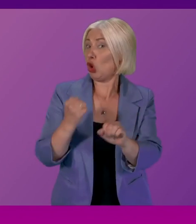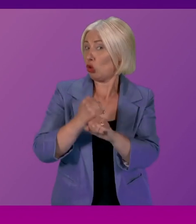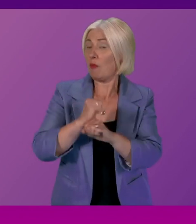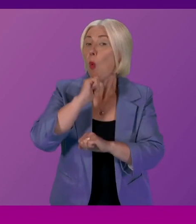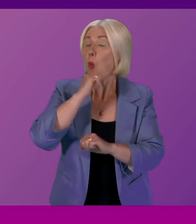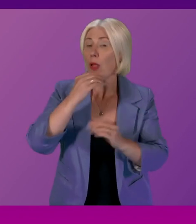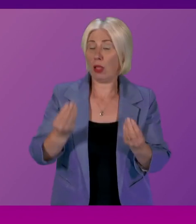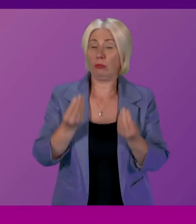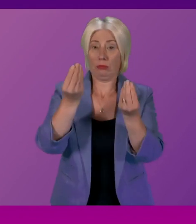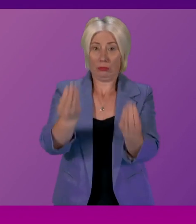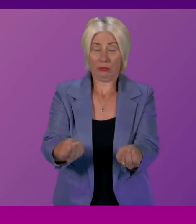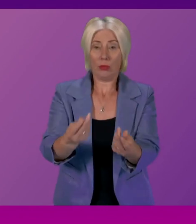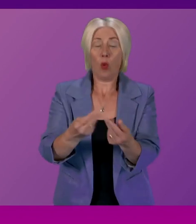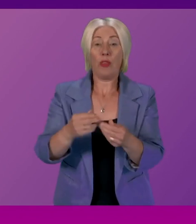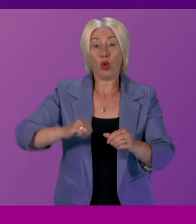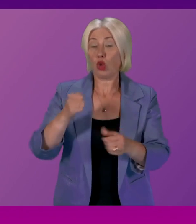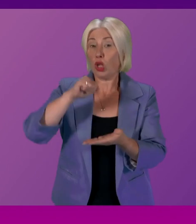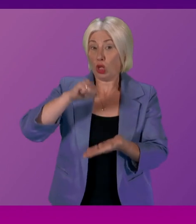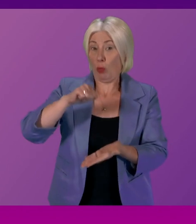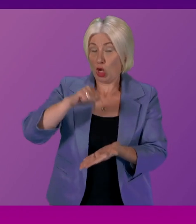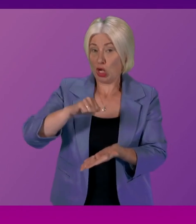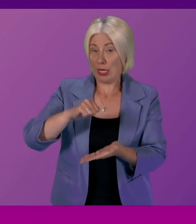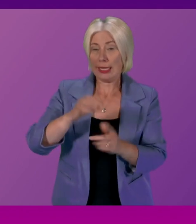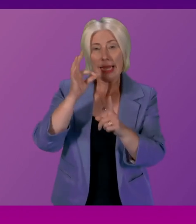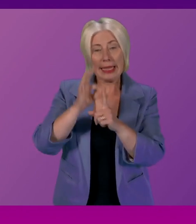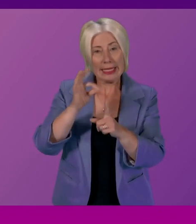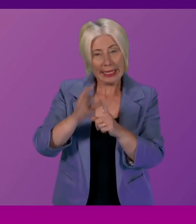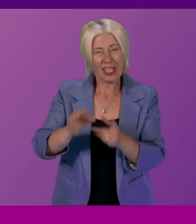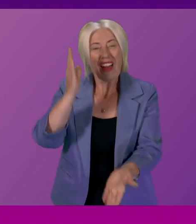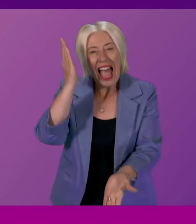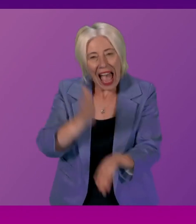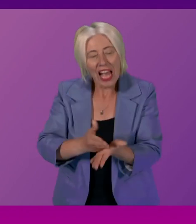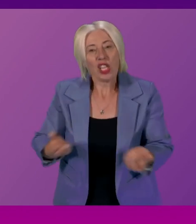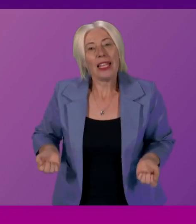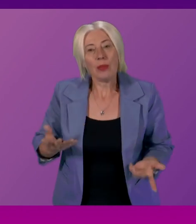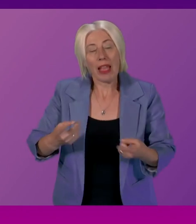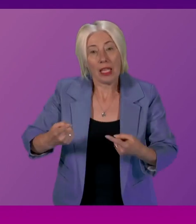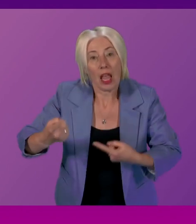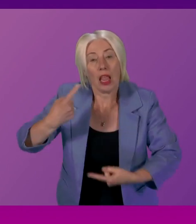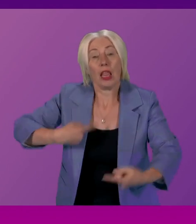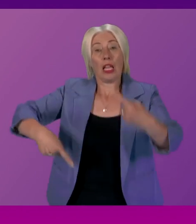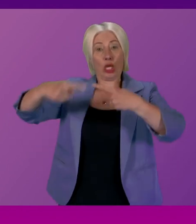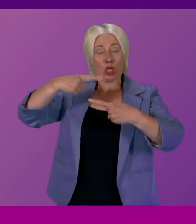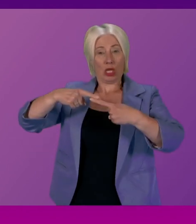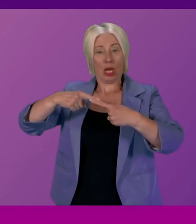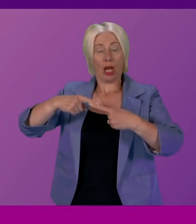alongside the Scottish budget, details of what was actually spent the year before the current year, details